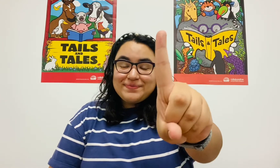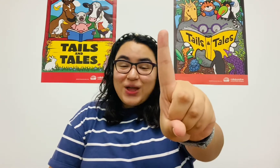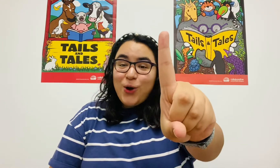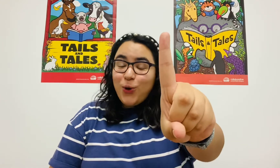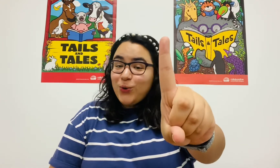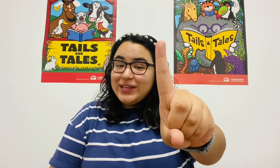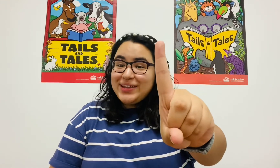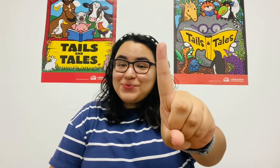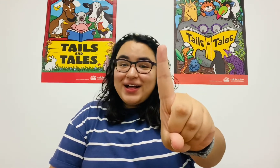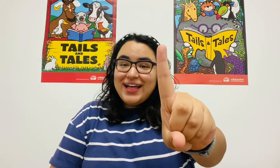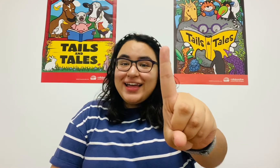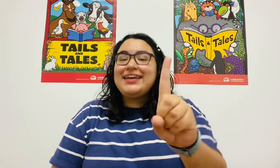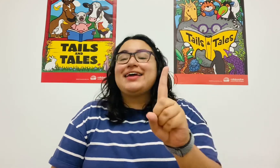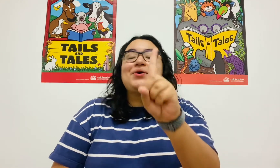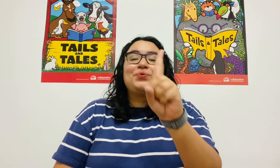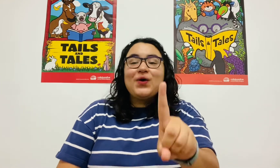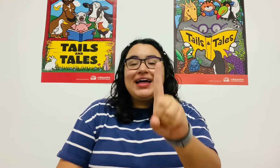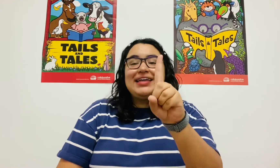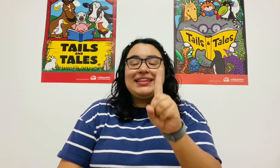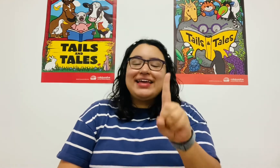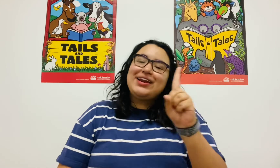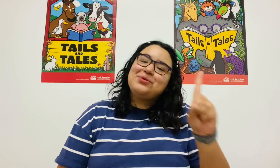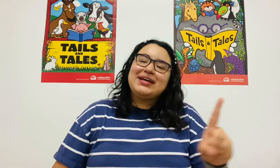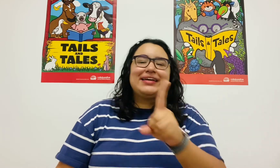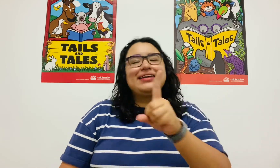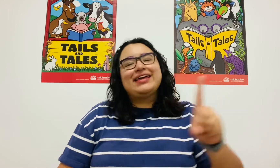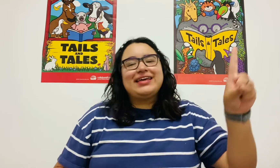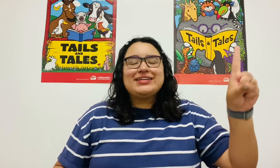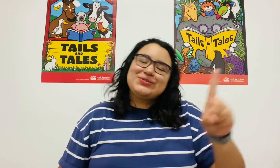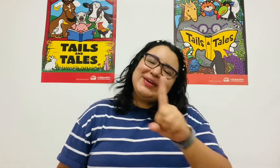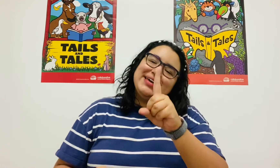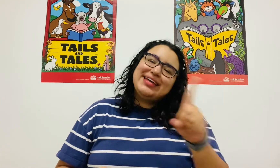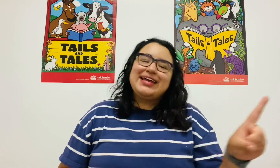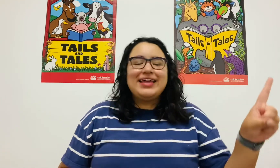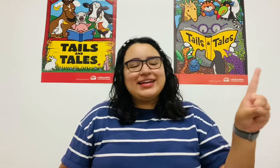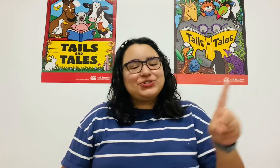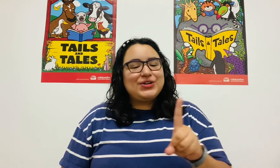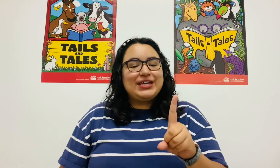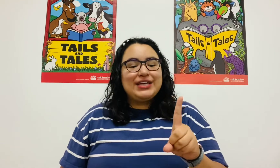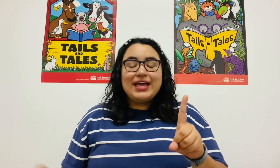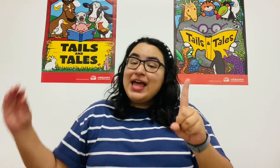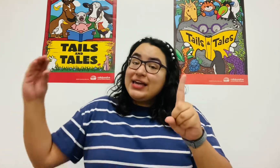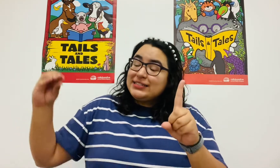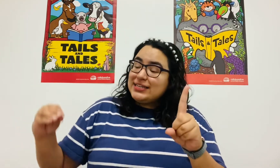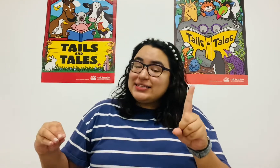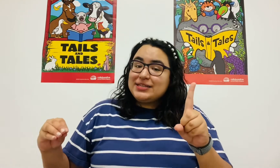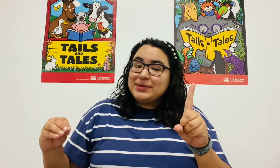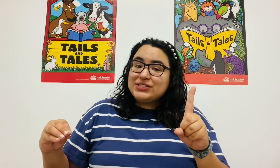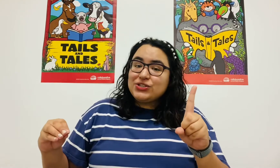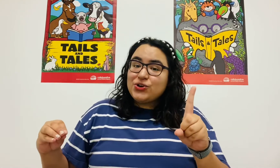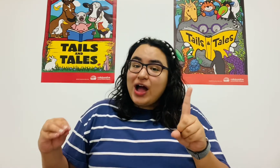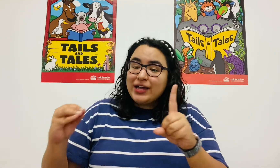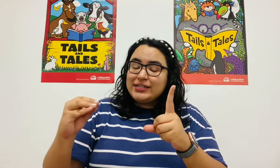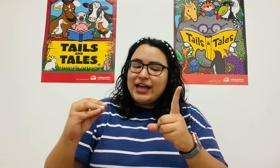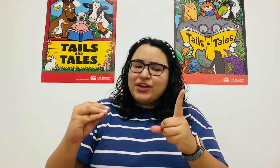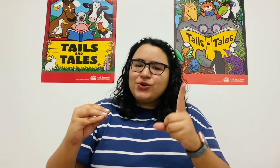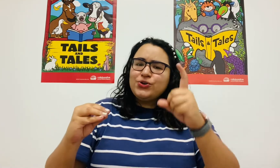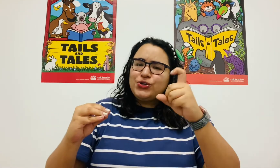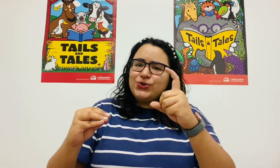Only one. One little monkey, swinging in a tree, teasing Mr. Crocodile. You